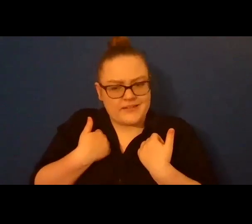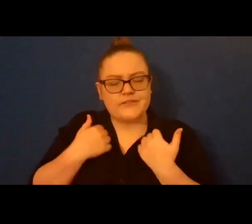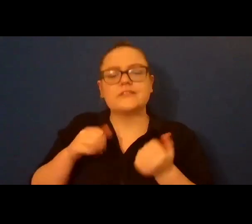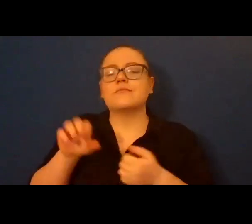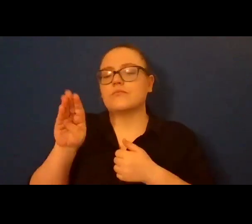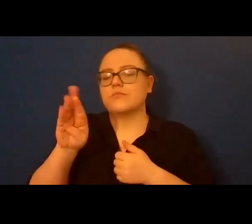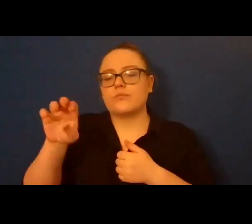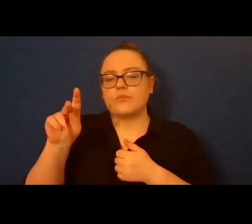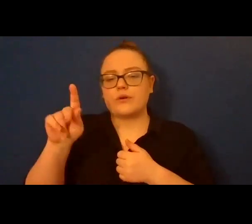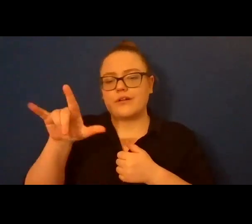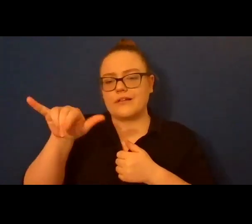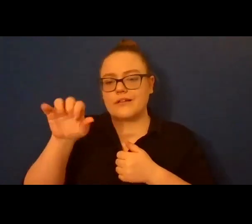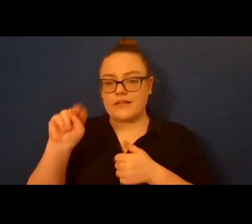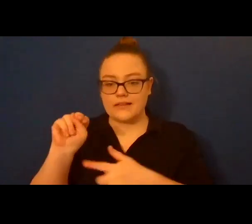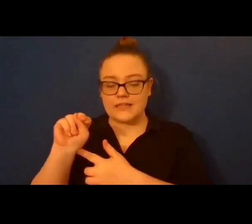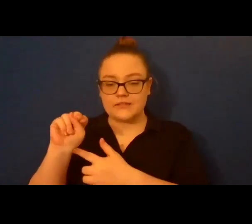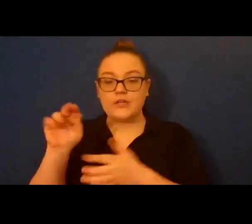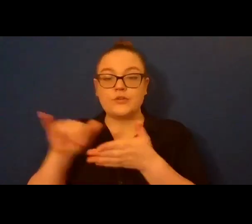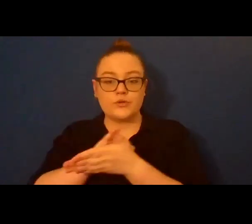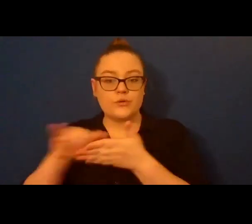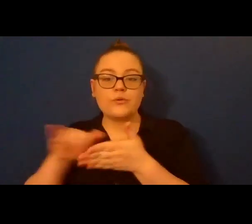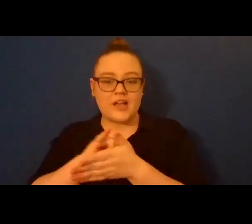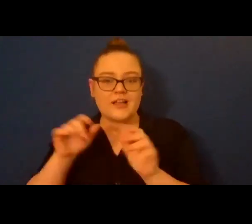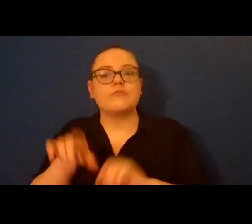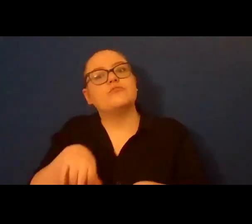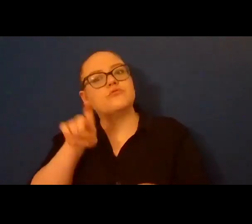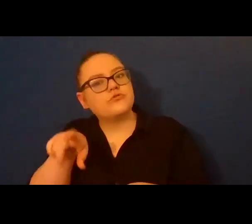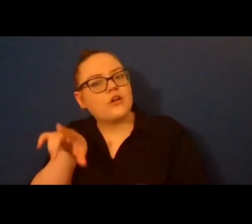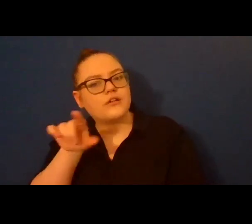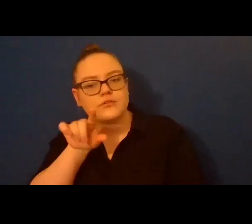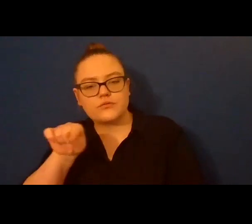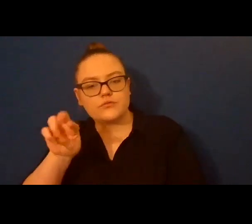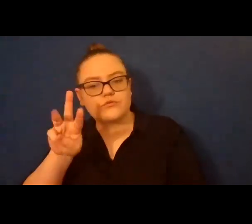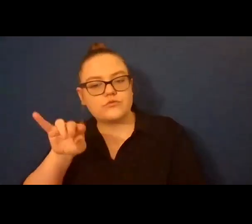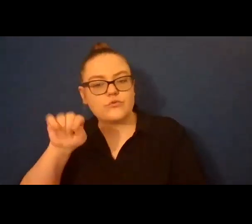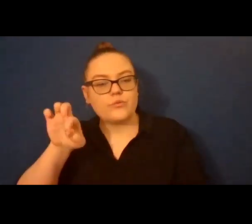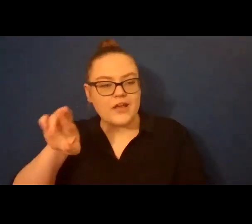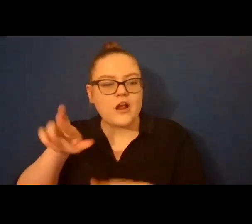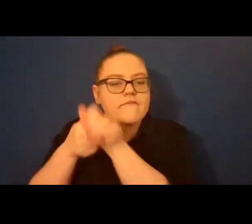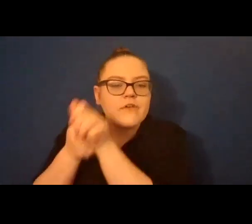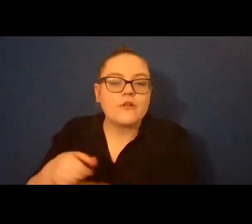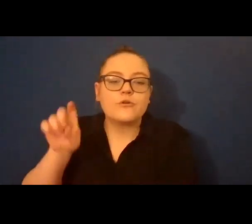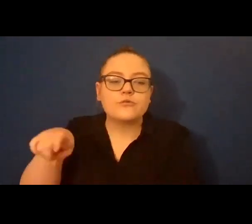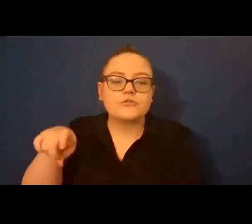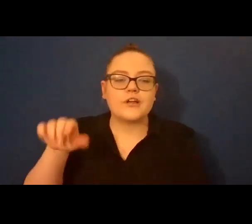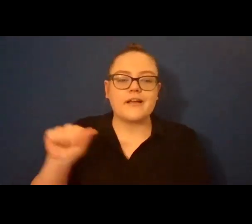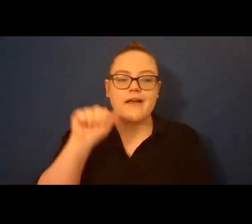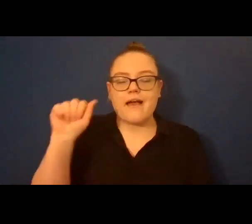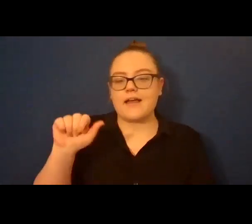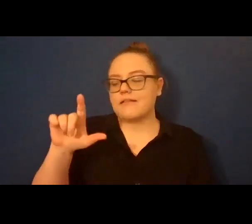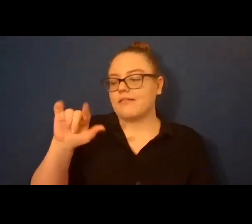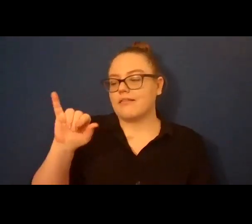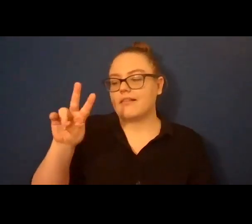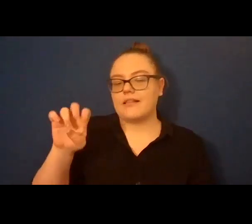Pages. And you should definitely follow him because he is hilarious. And Chris, I am so, so, so excited about the book